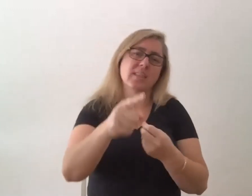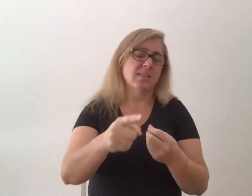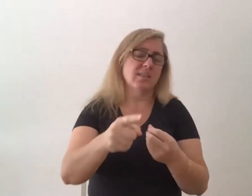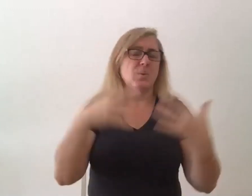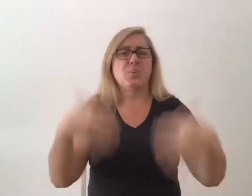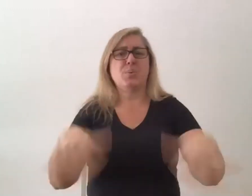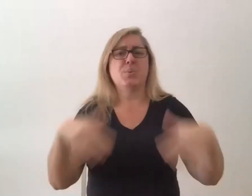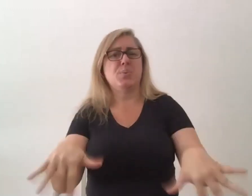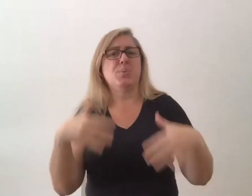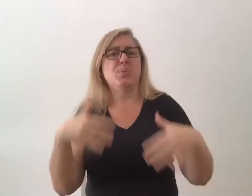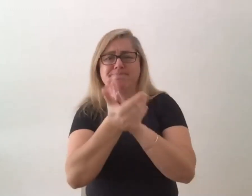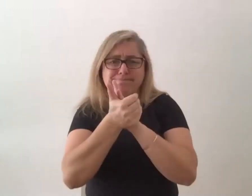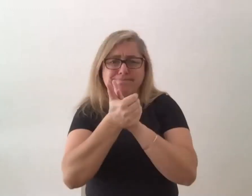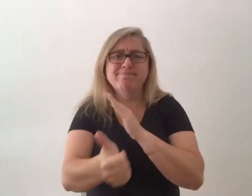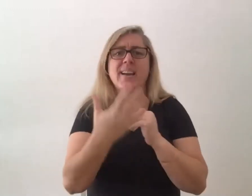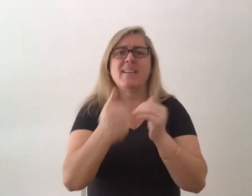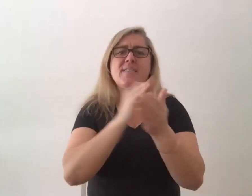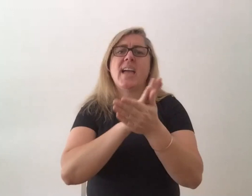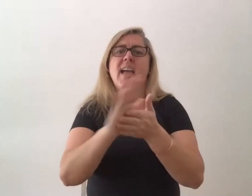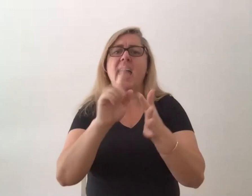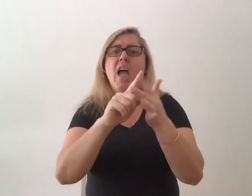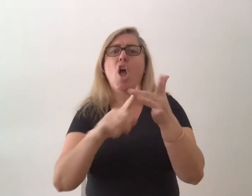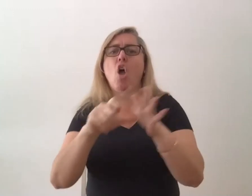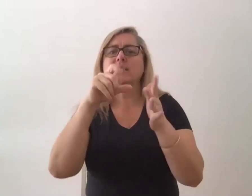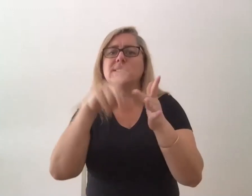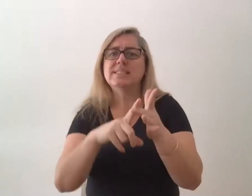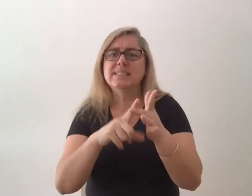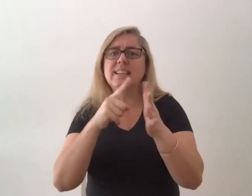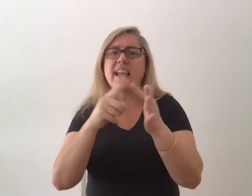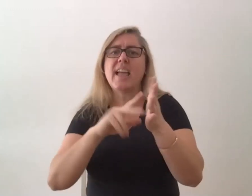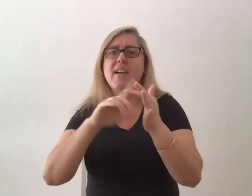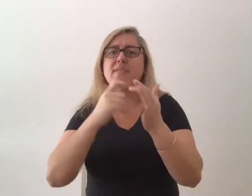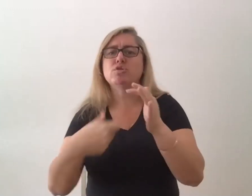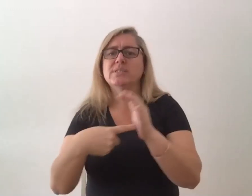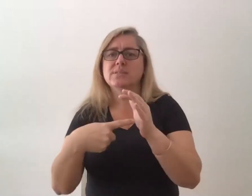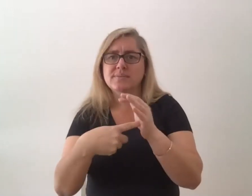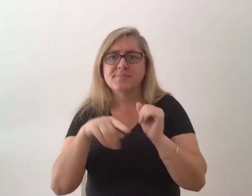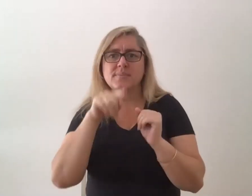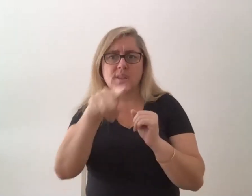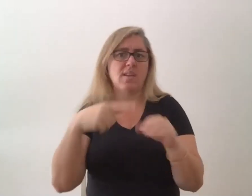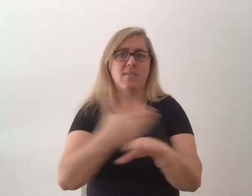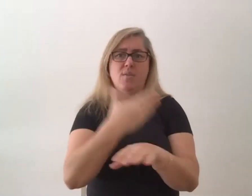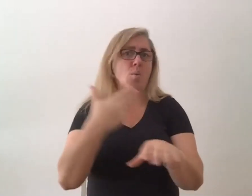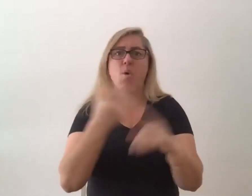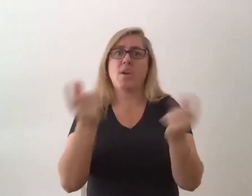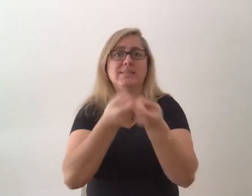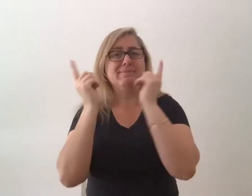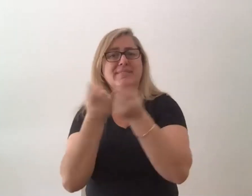Everett who I have had the pleasure of working with in many guises over the last few years.